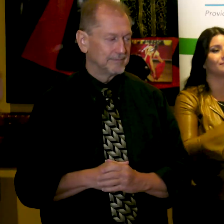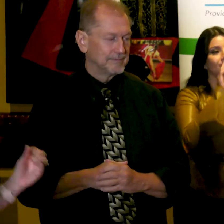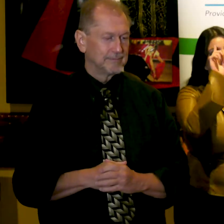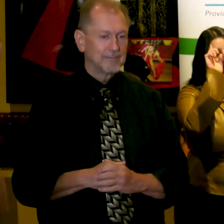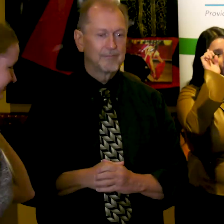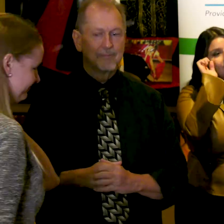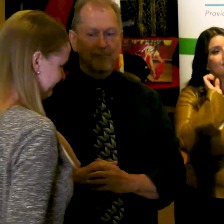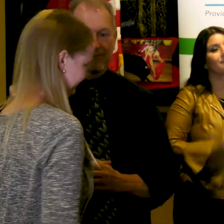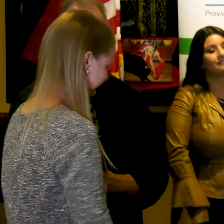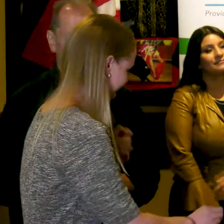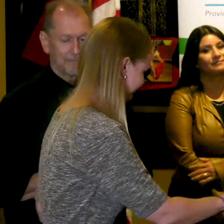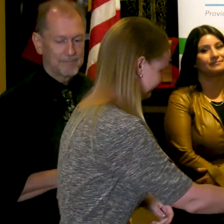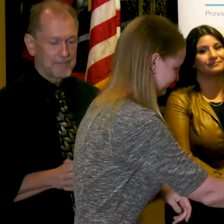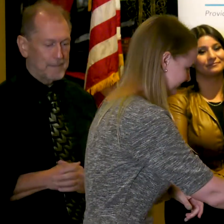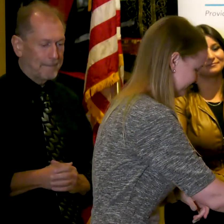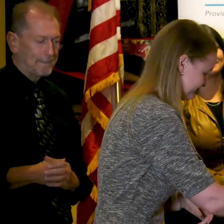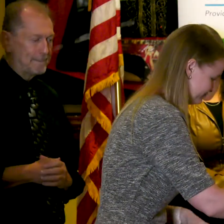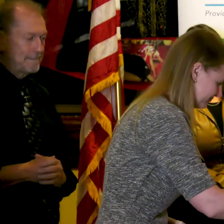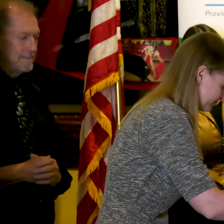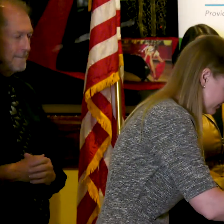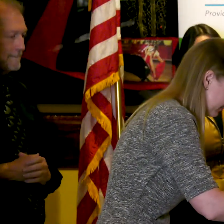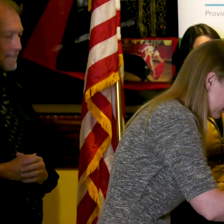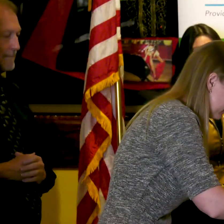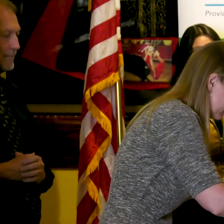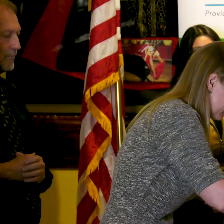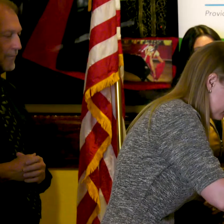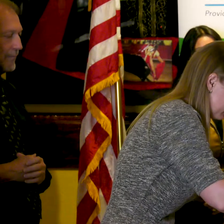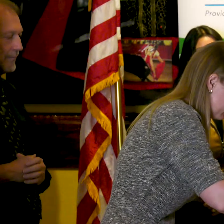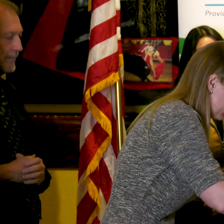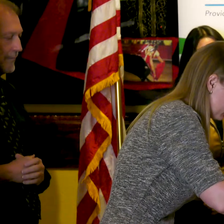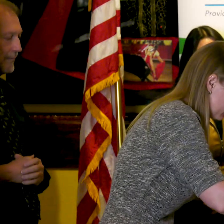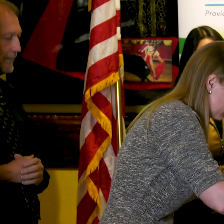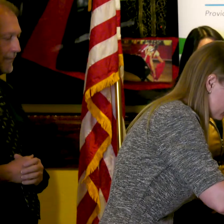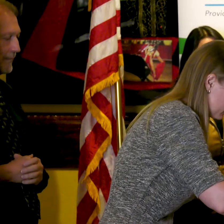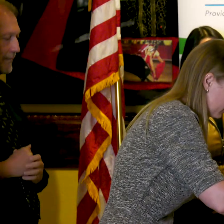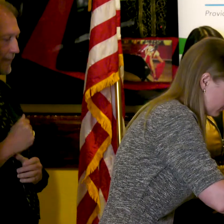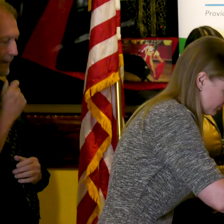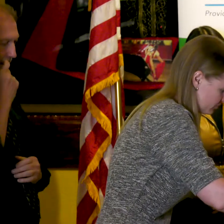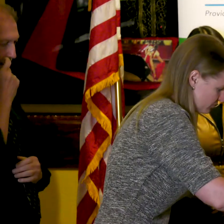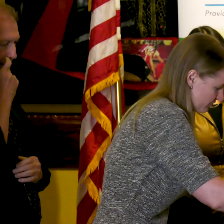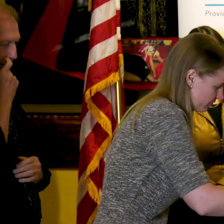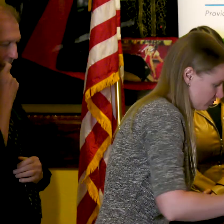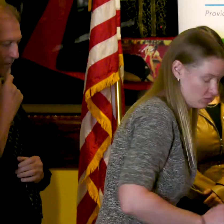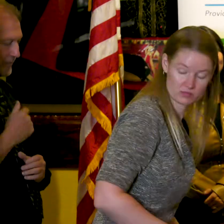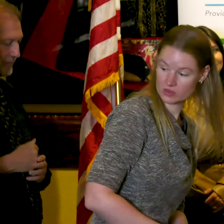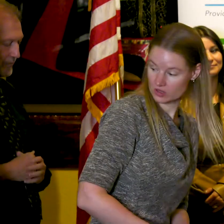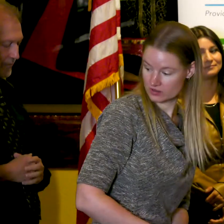Thank you. Do we have any, do we have any folks from the press on the line?